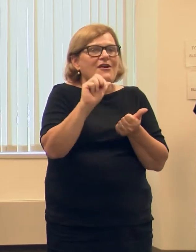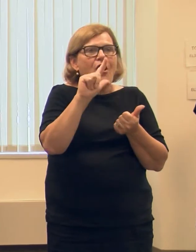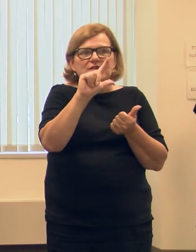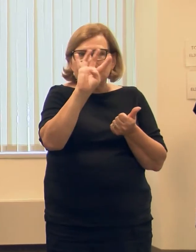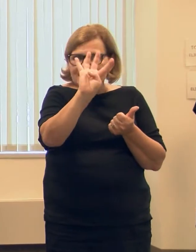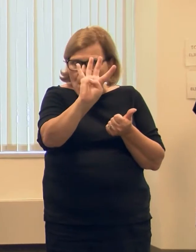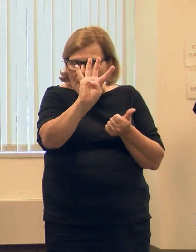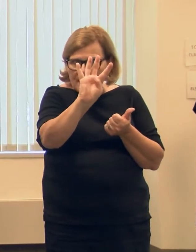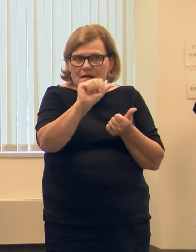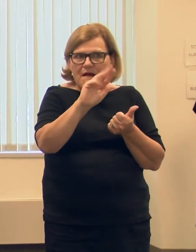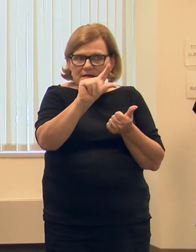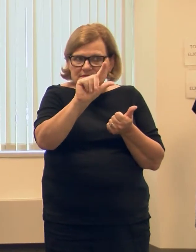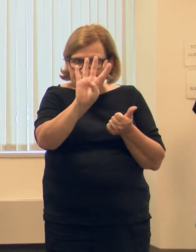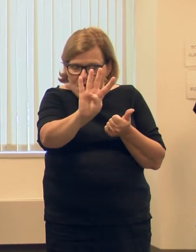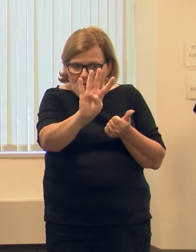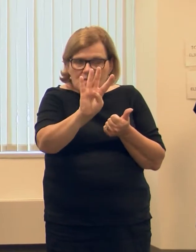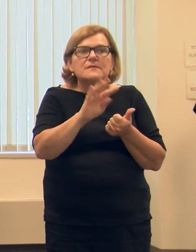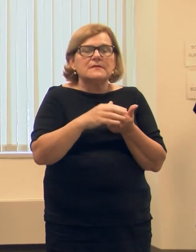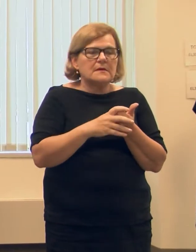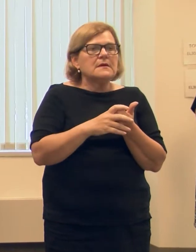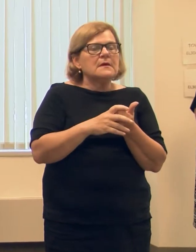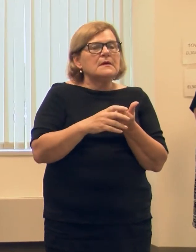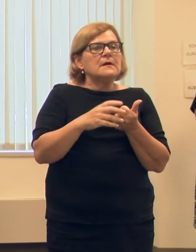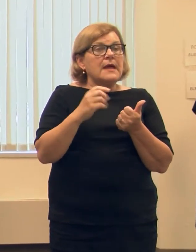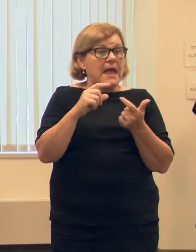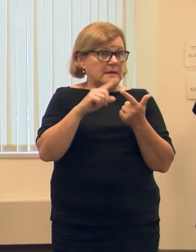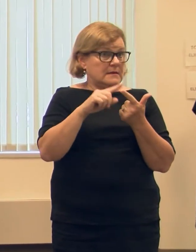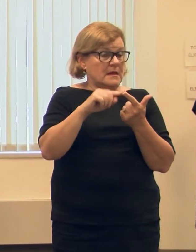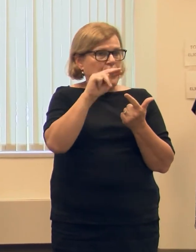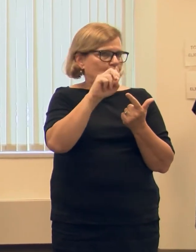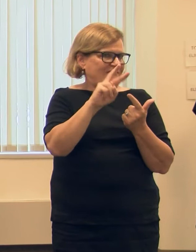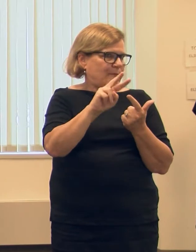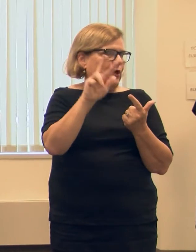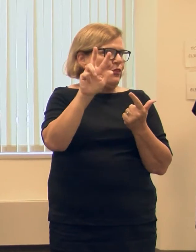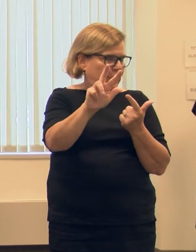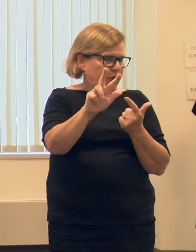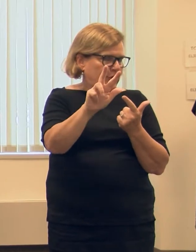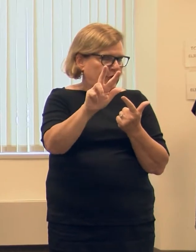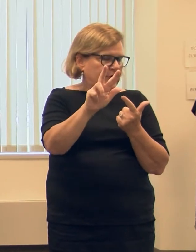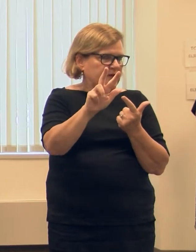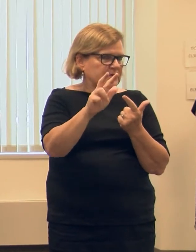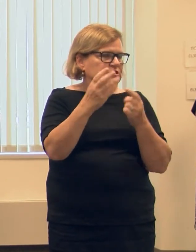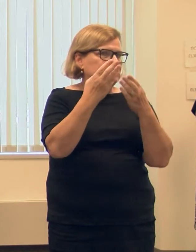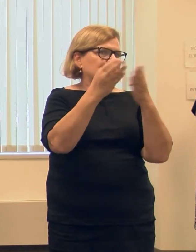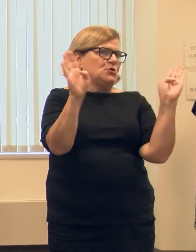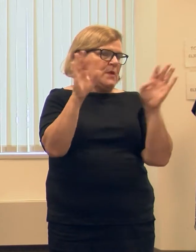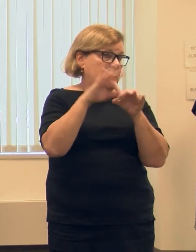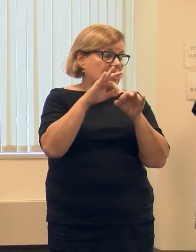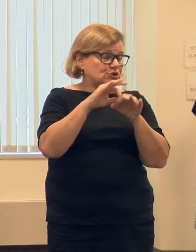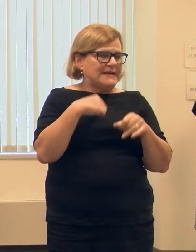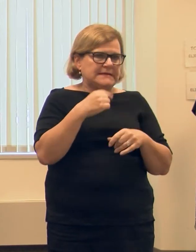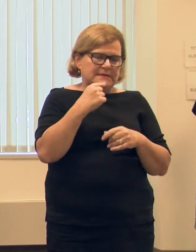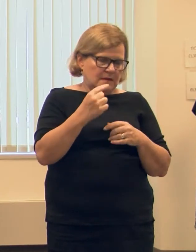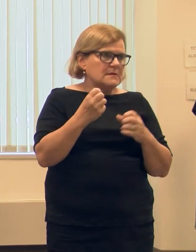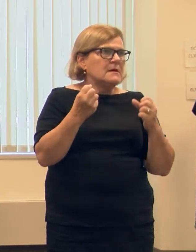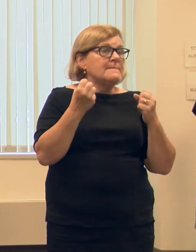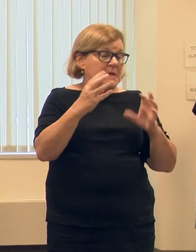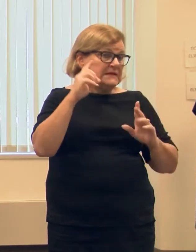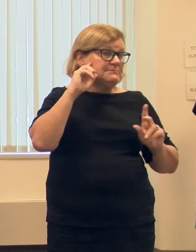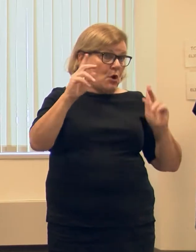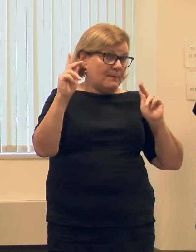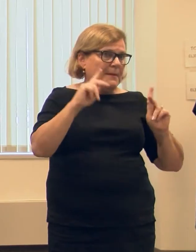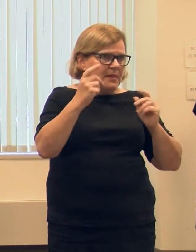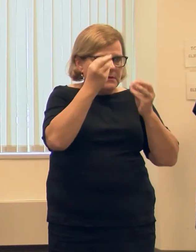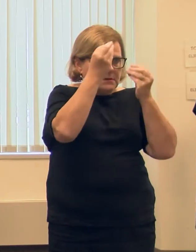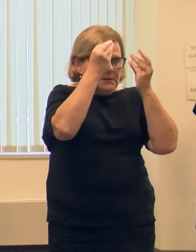4th election. And then obviously the election. And as I said, there's a lot of smart people